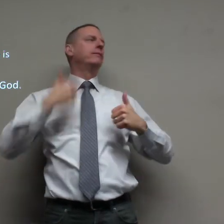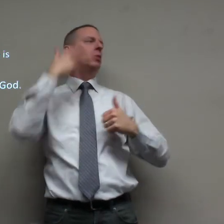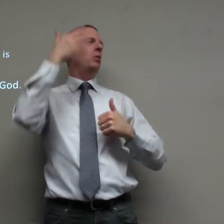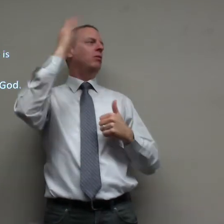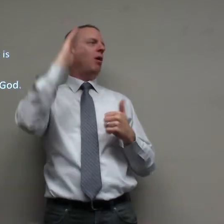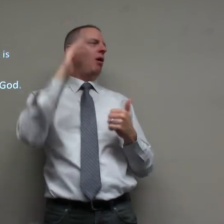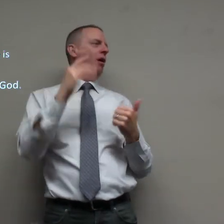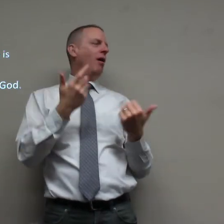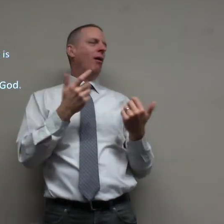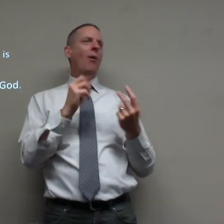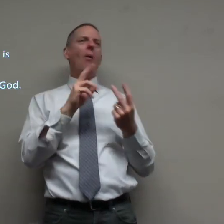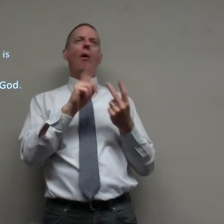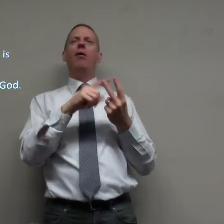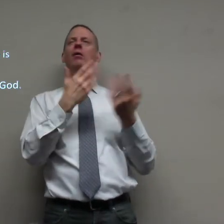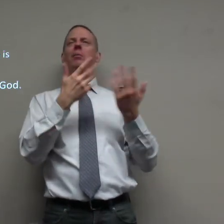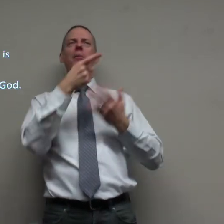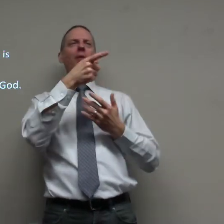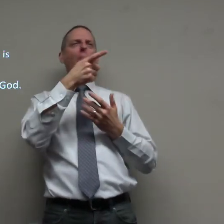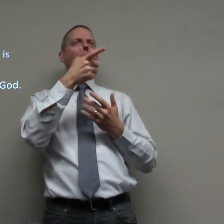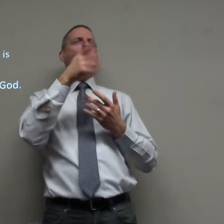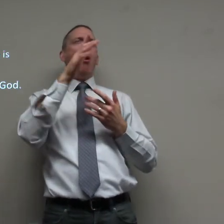and thinking that you have a better way to life than what's God